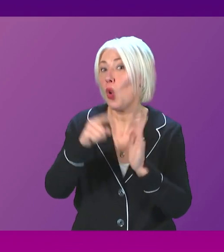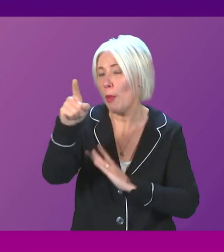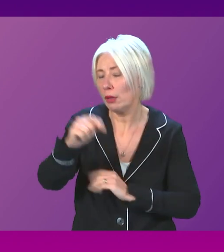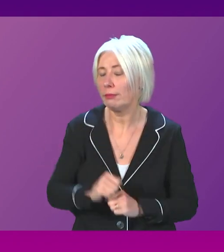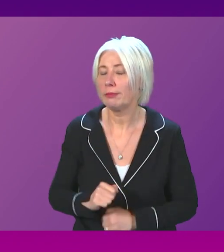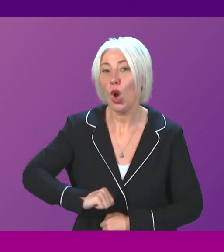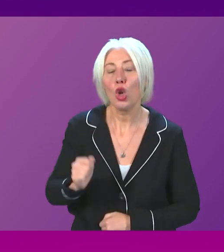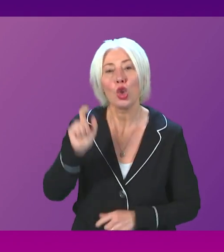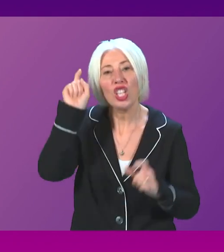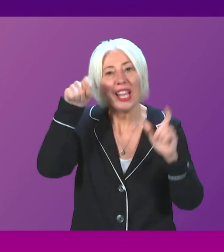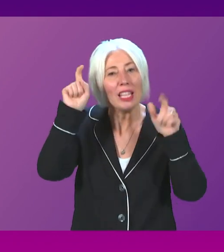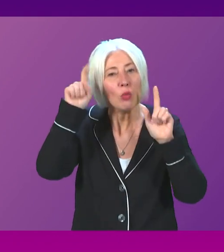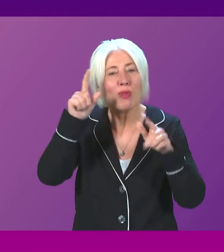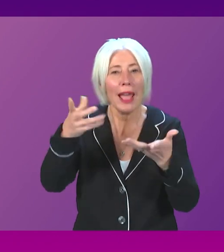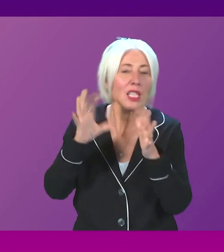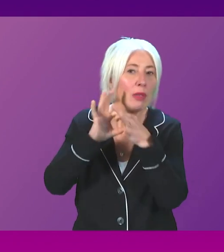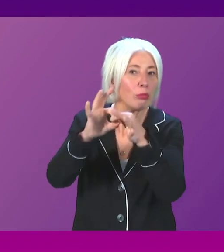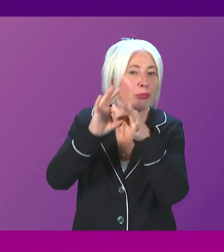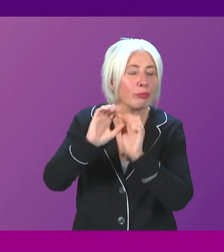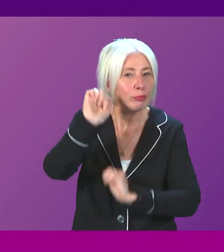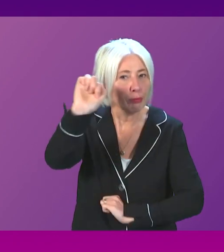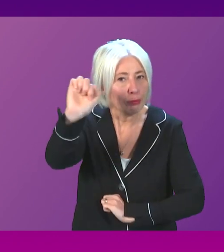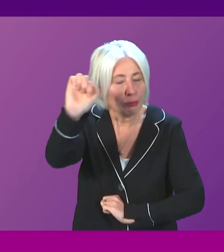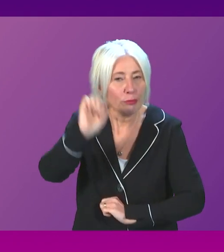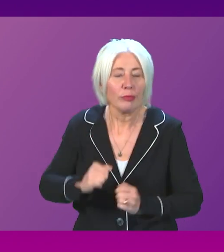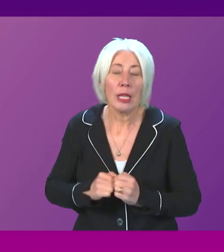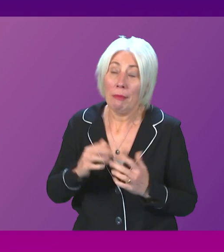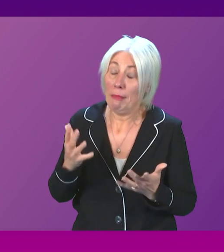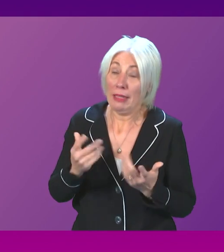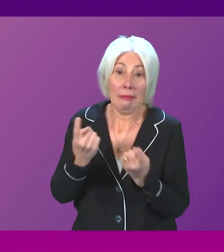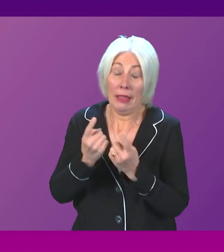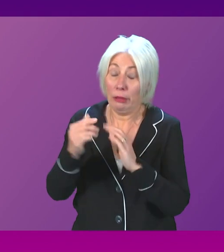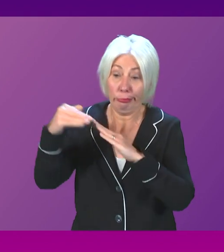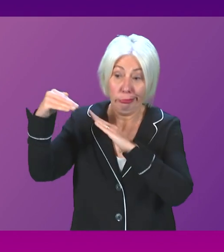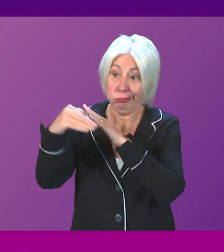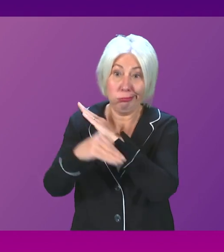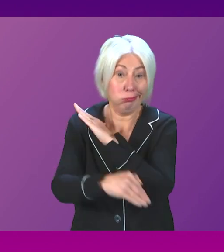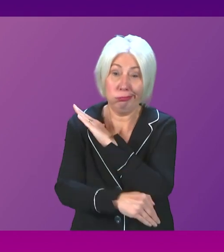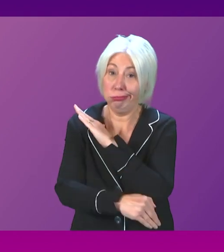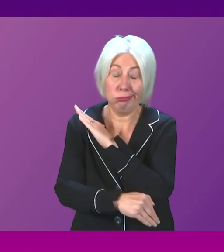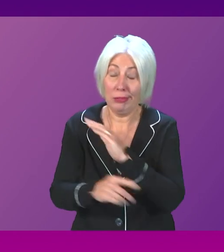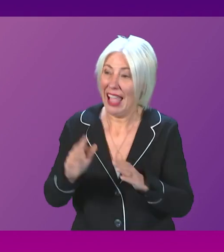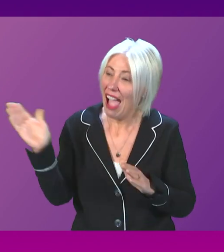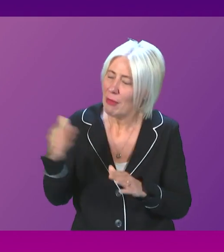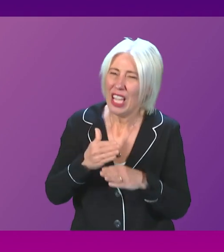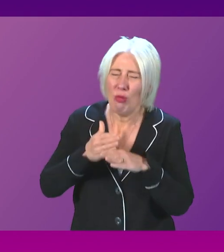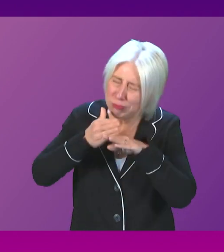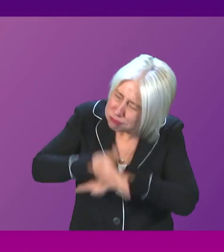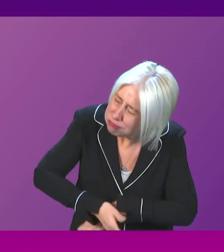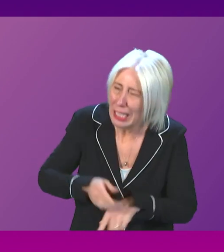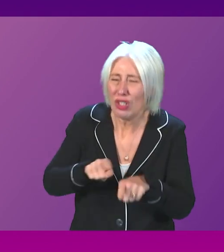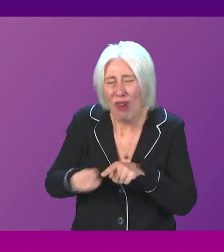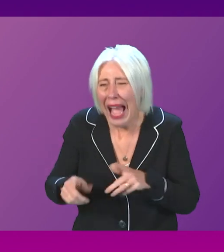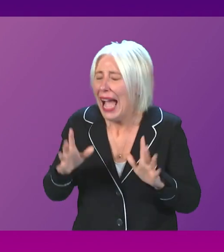has been working extensively with Arjo Wiggins. Unfortunately, conditions deteriorated, and despite everyone's best efforts, it was not